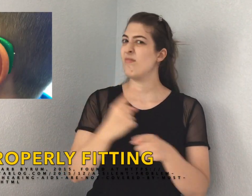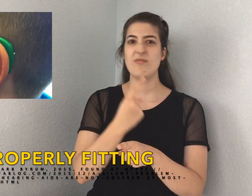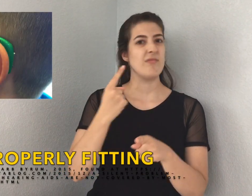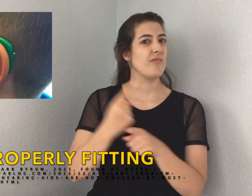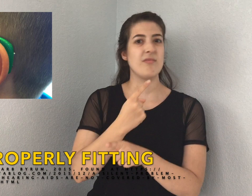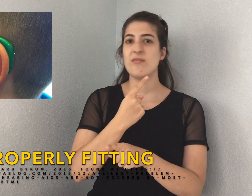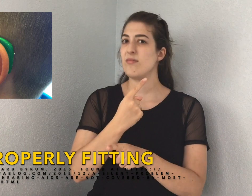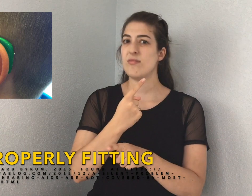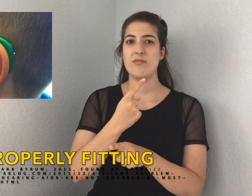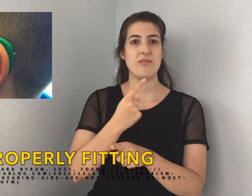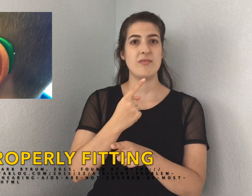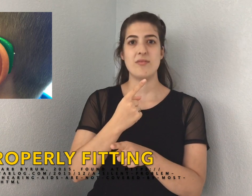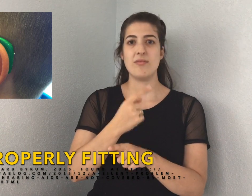Improperly fitting